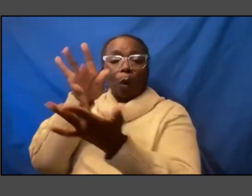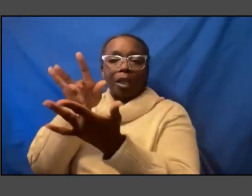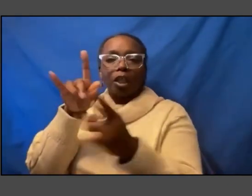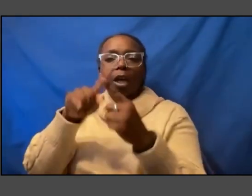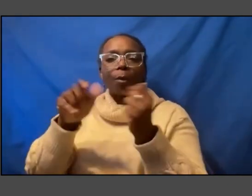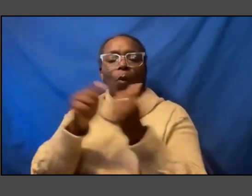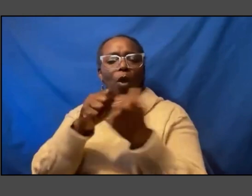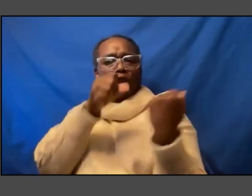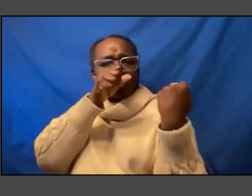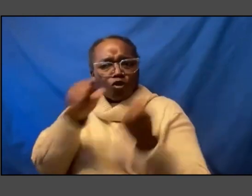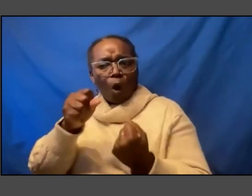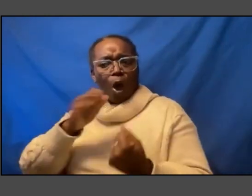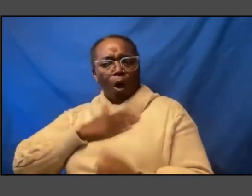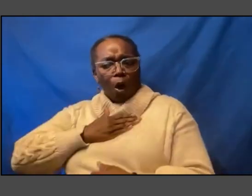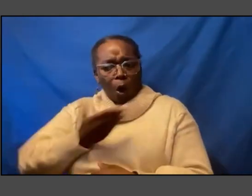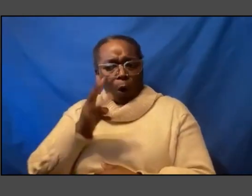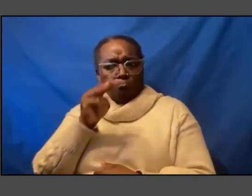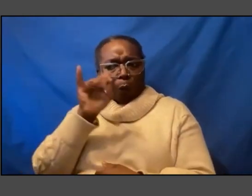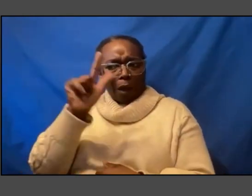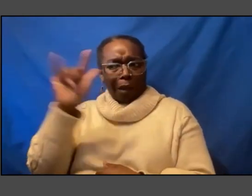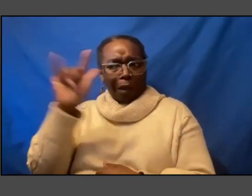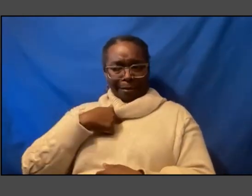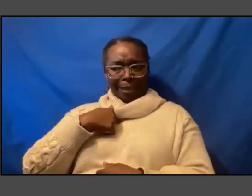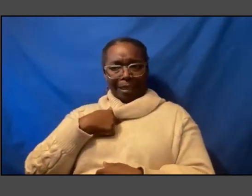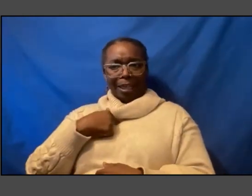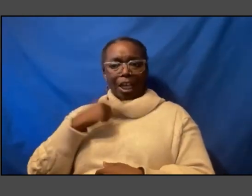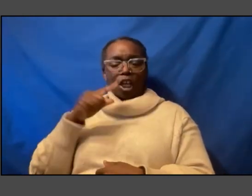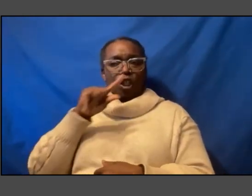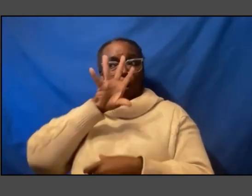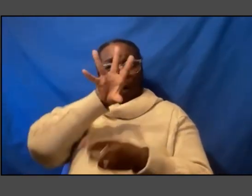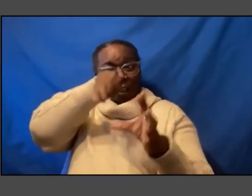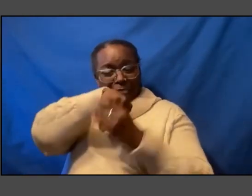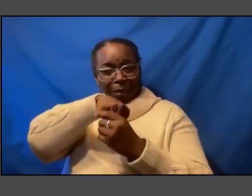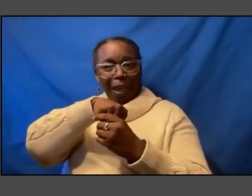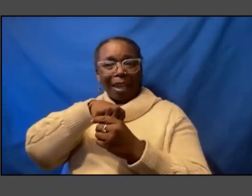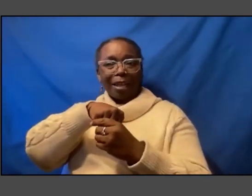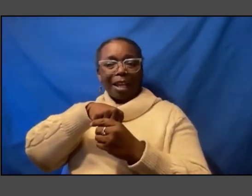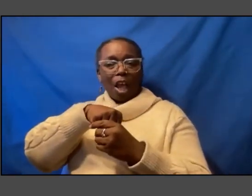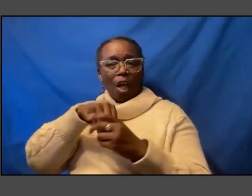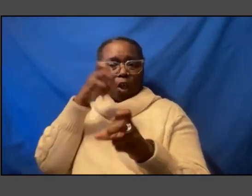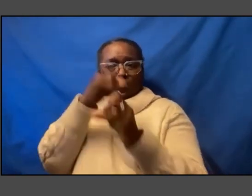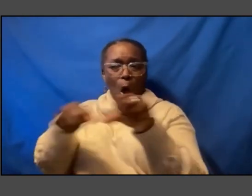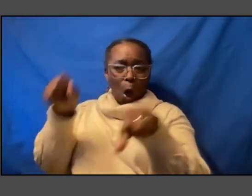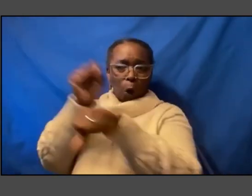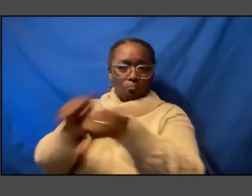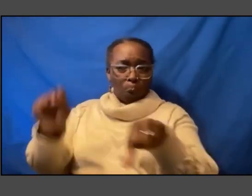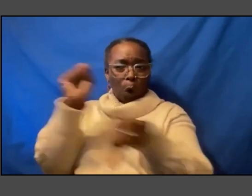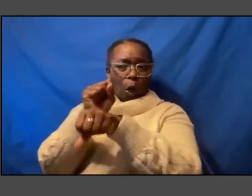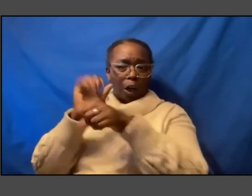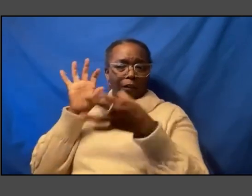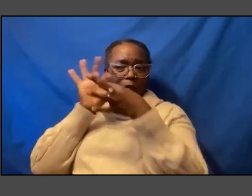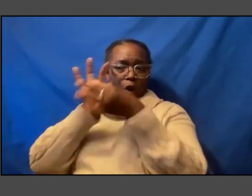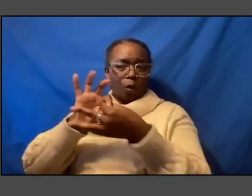like me to participate in the hard work of unification thank you for your leadership